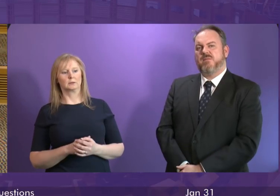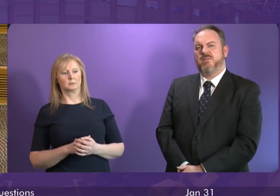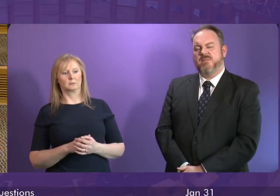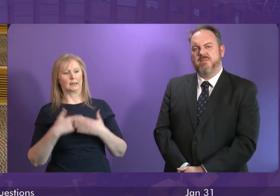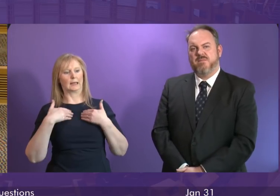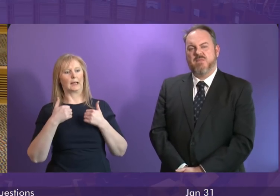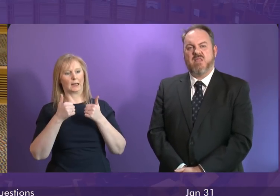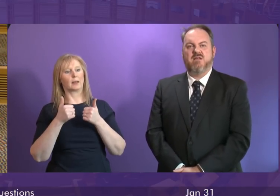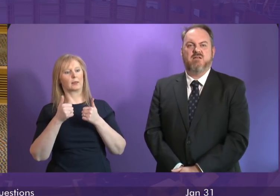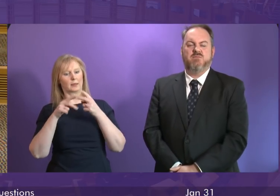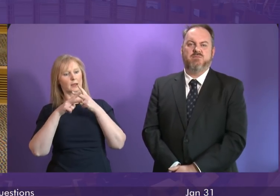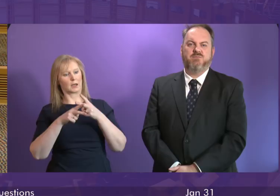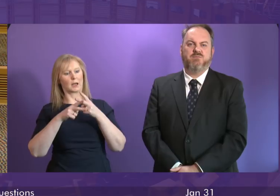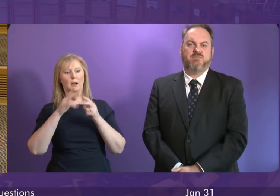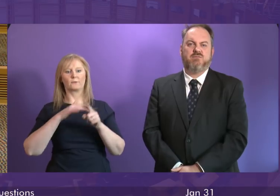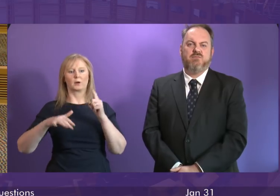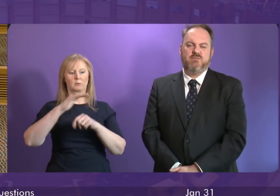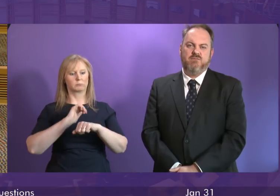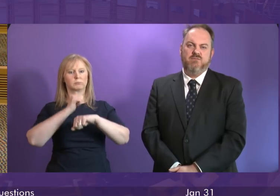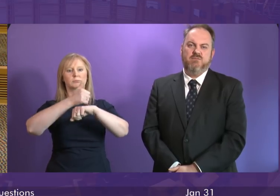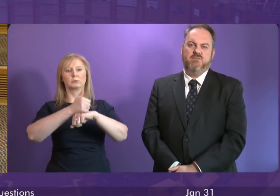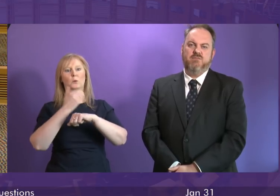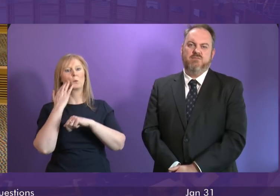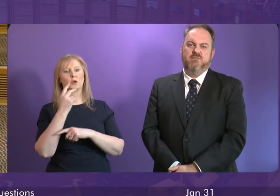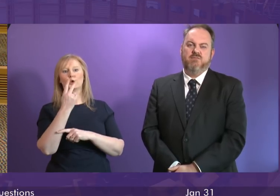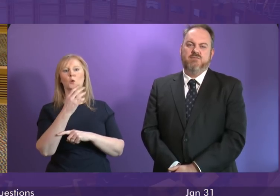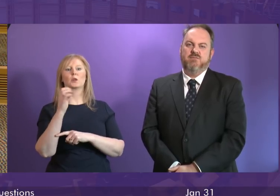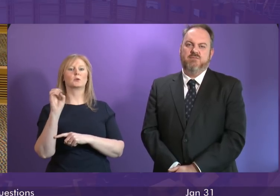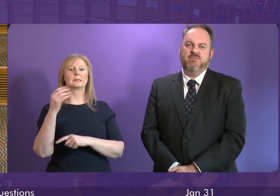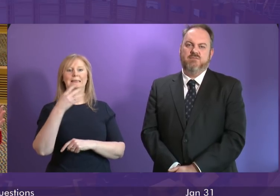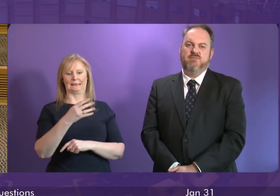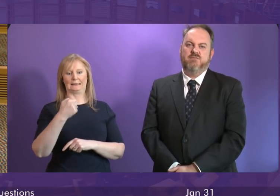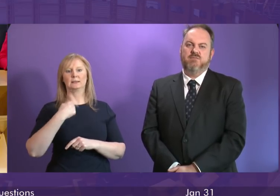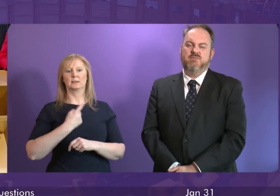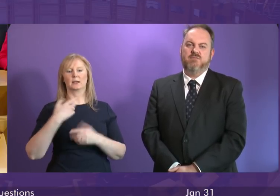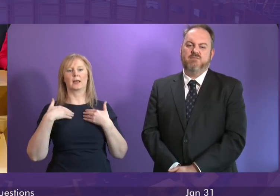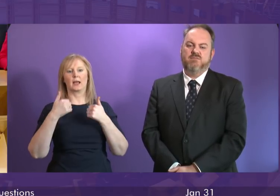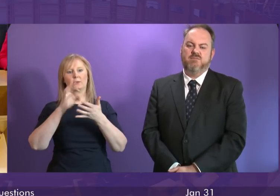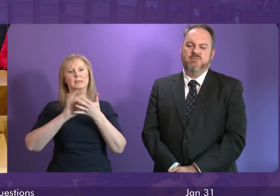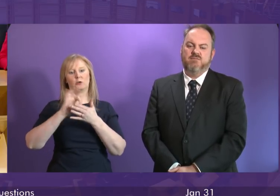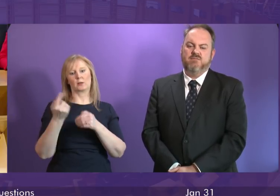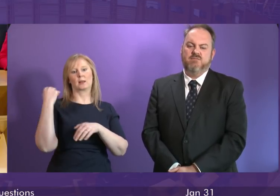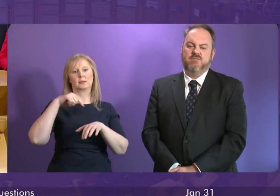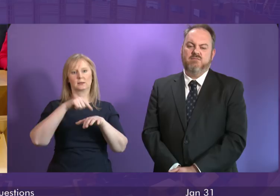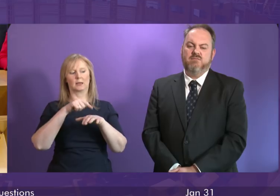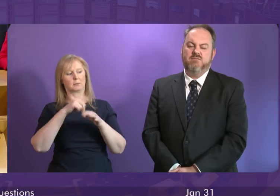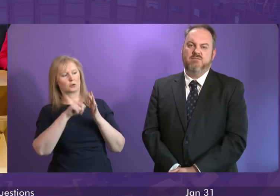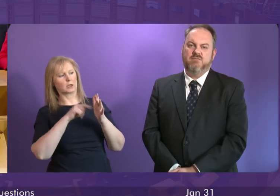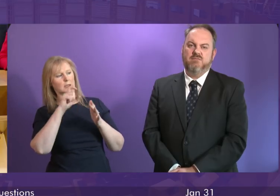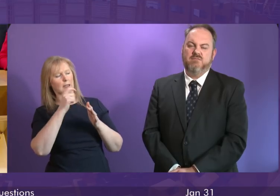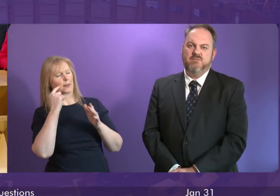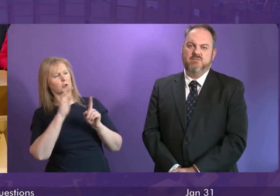Health Care Environment Inspectorate was established in 2009. was Health Secretary at time from memory. Jackson-Carlo may have been shadow